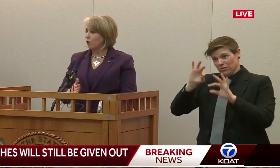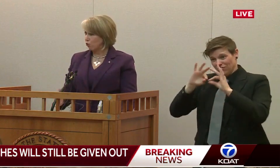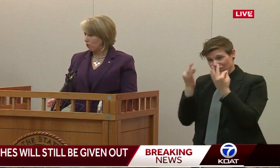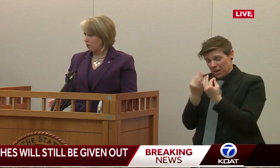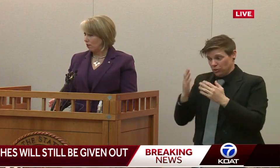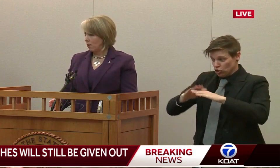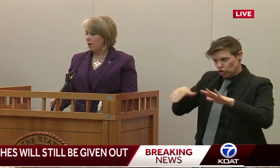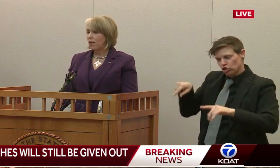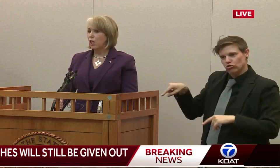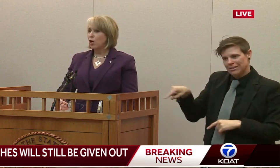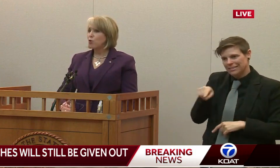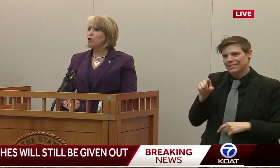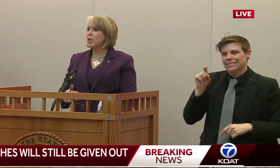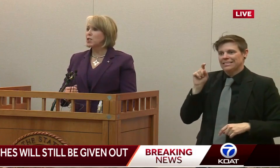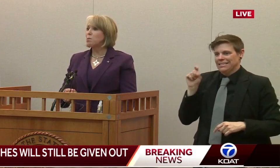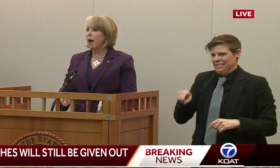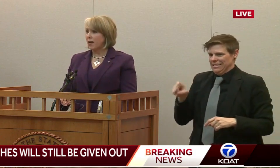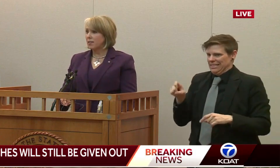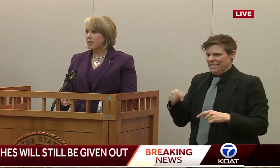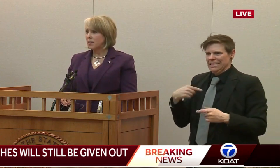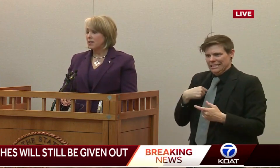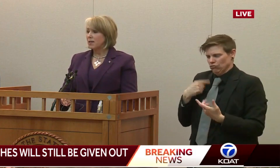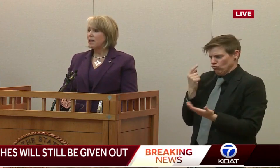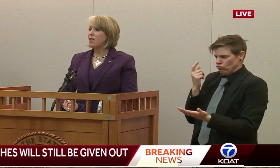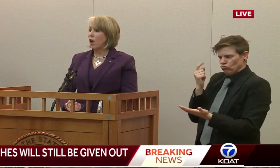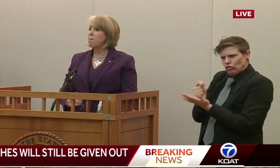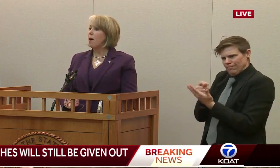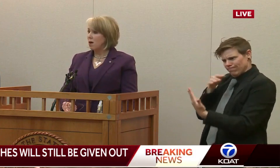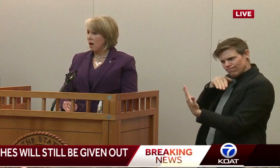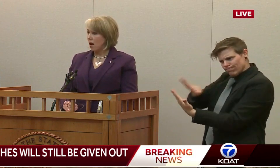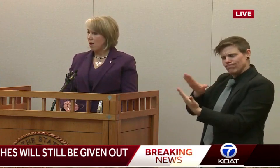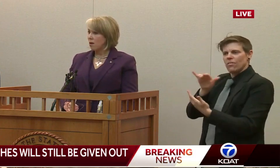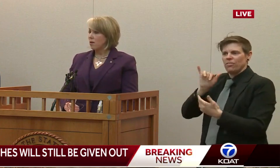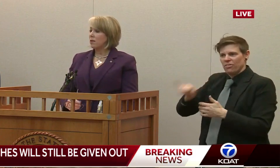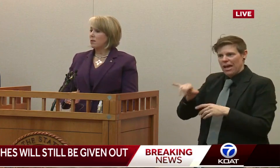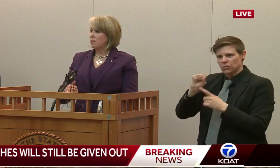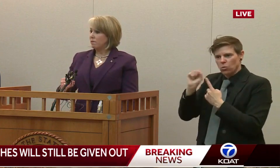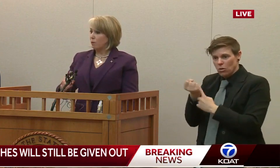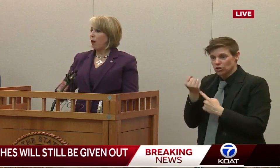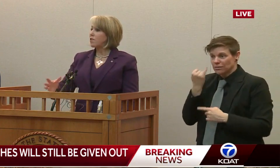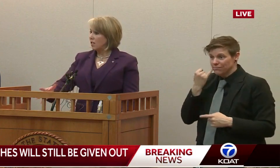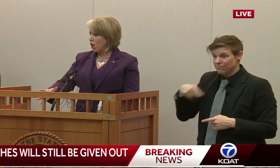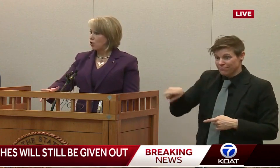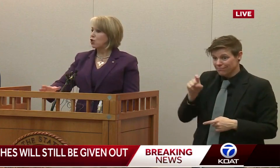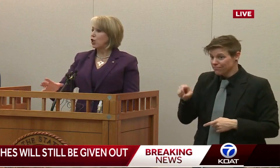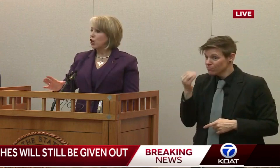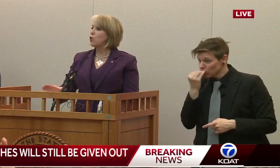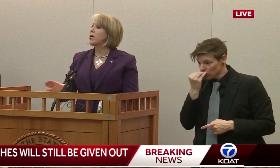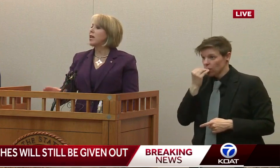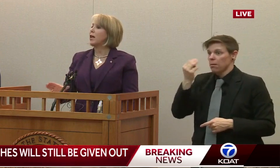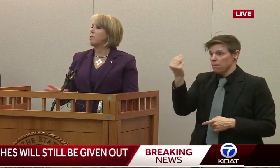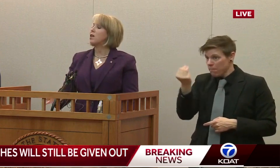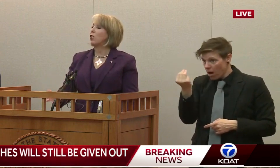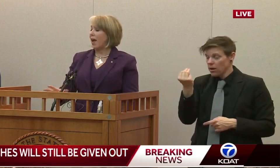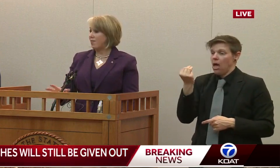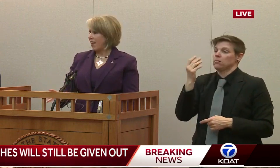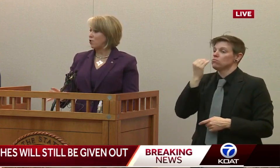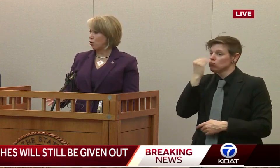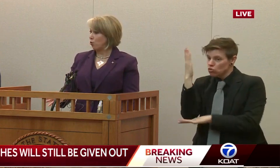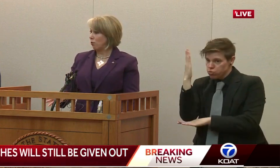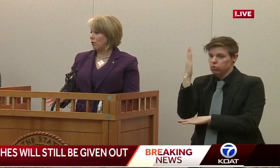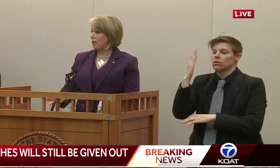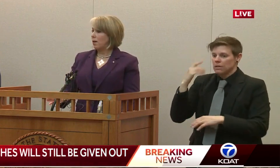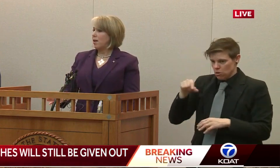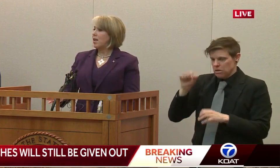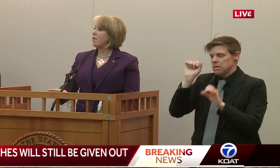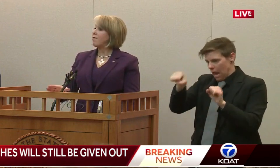universal. You should expect that on Monday, for breakfast and lunch, you can get a meal at